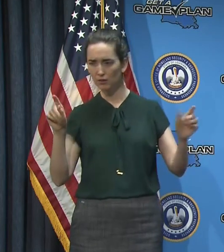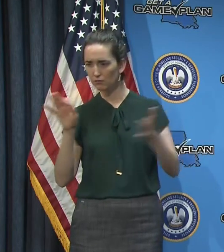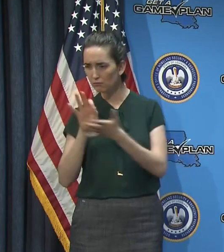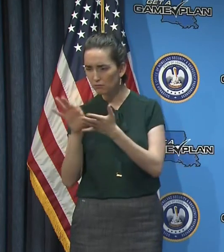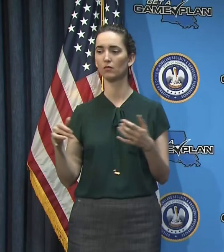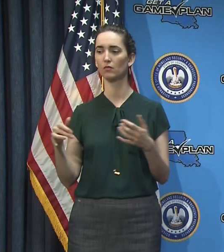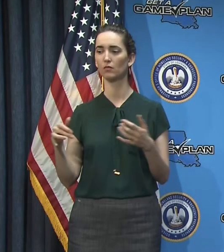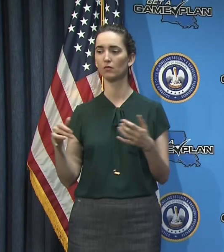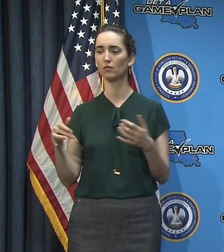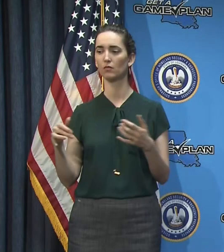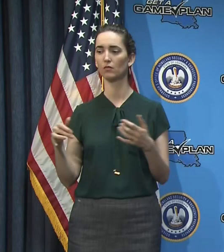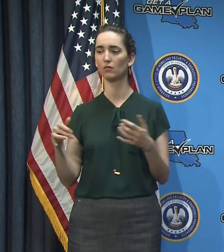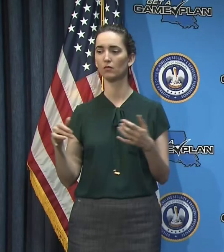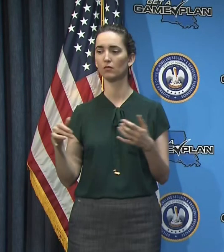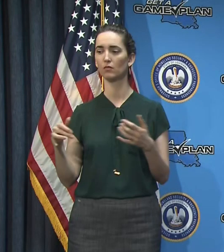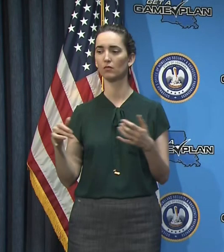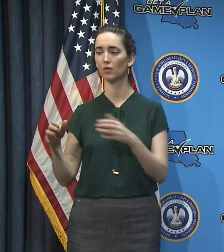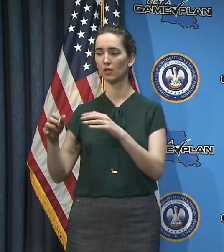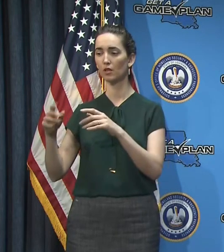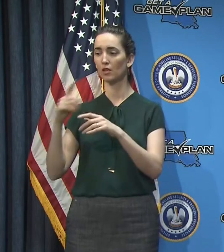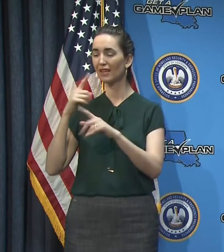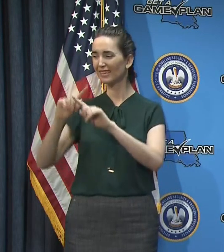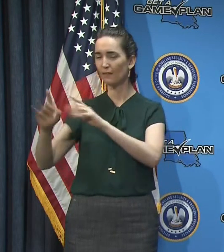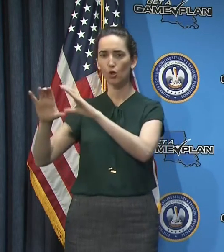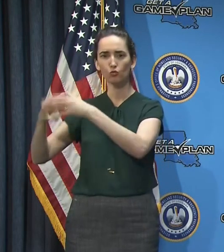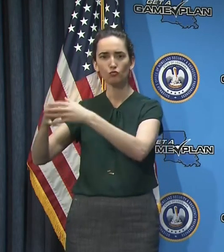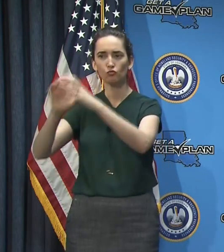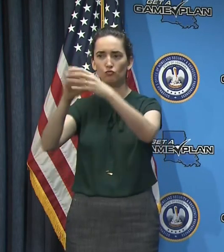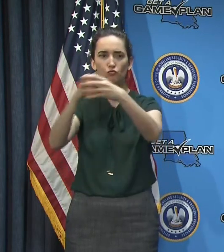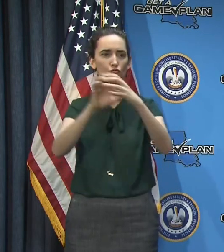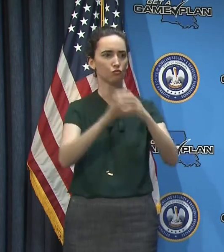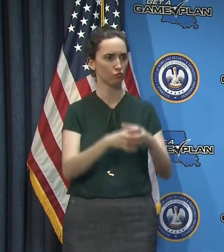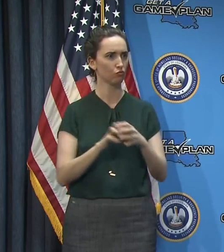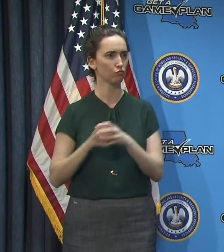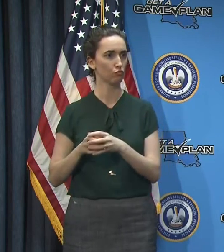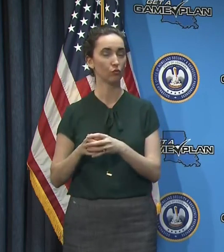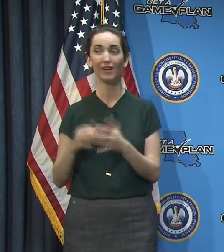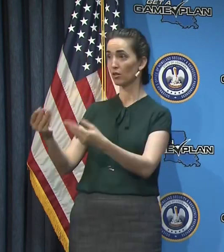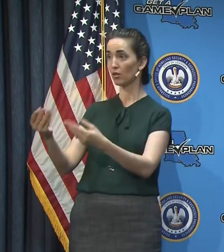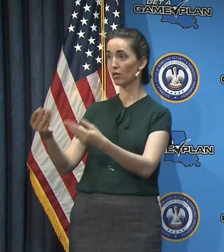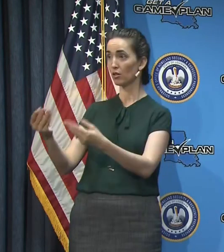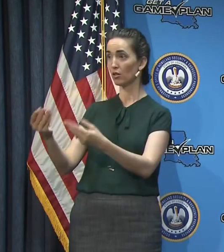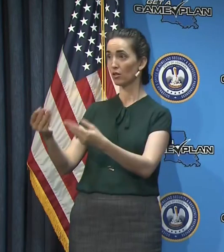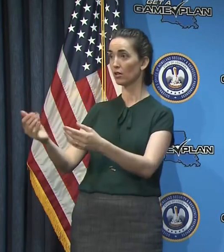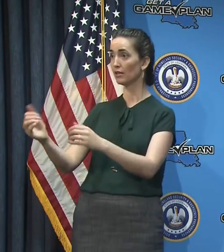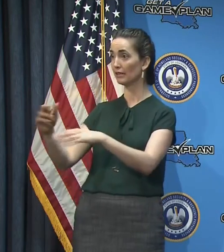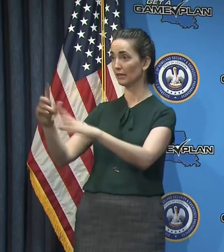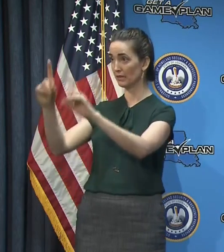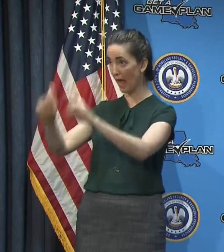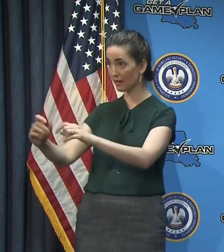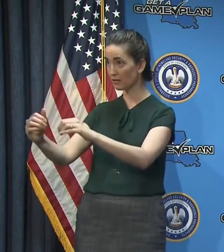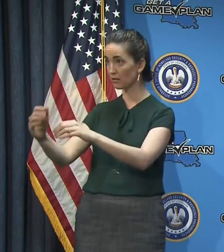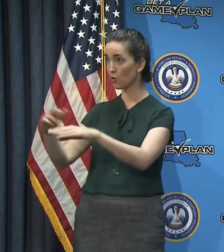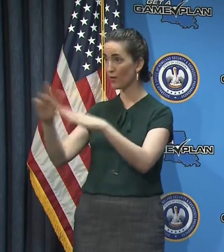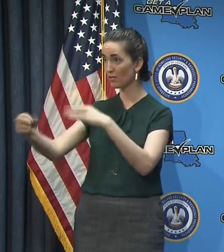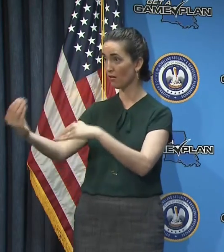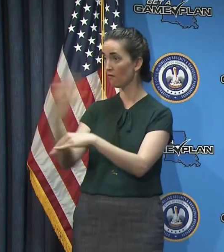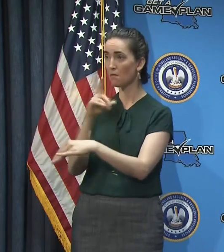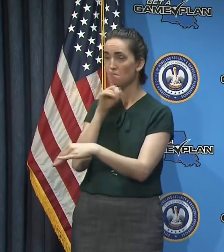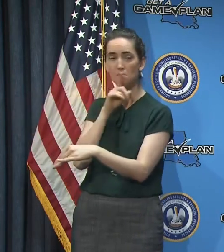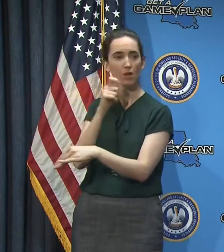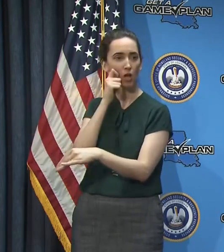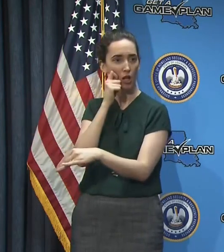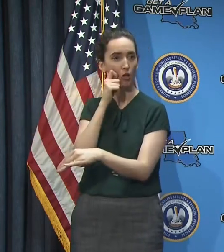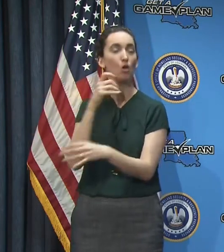-American right now week. Um, with respect to most testing because that information just. So there's a lot of work on